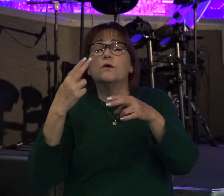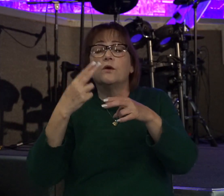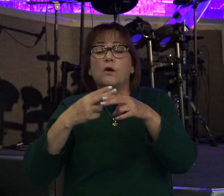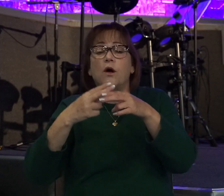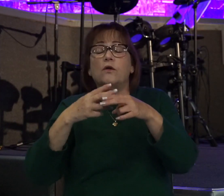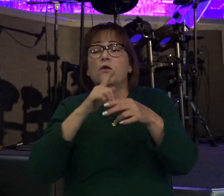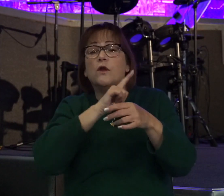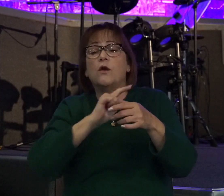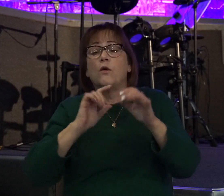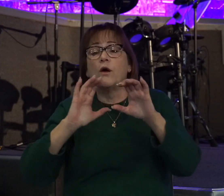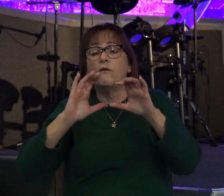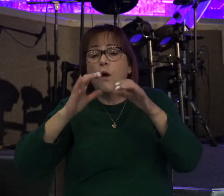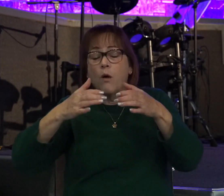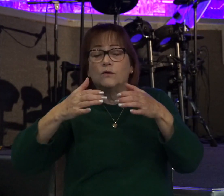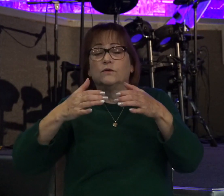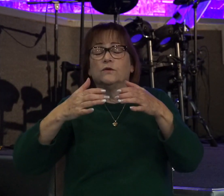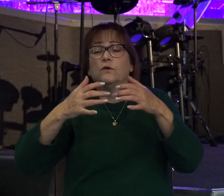between the cherubim.